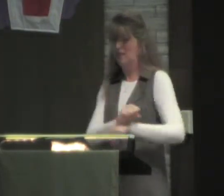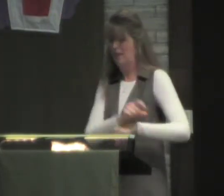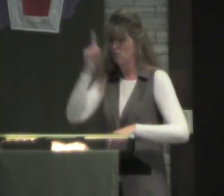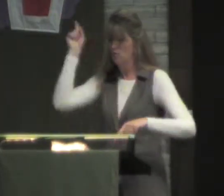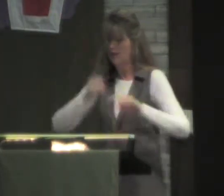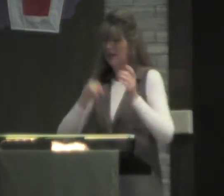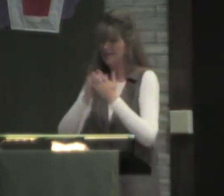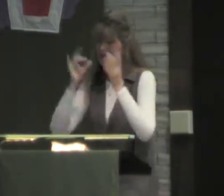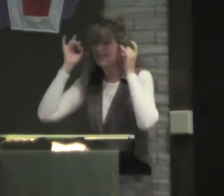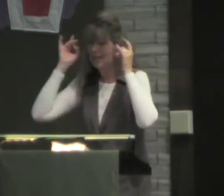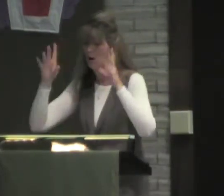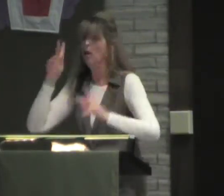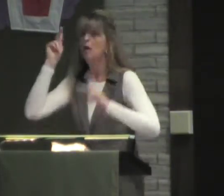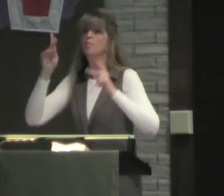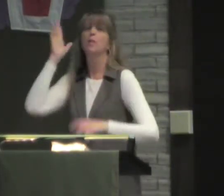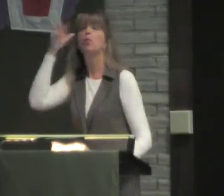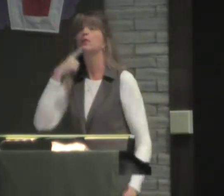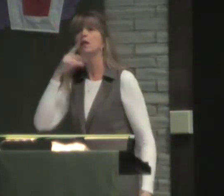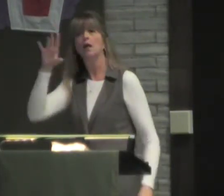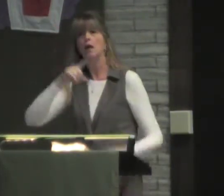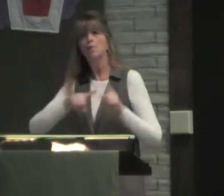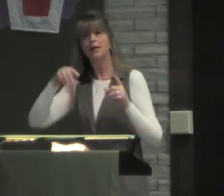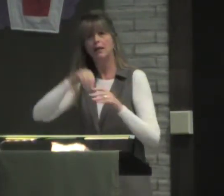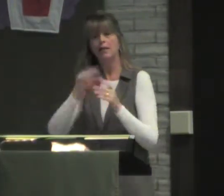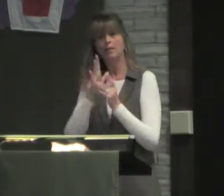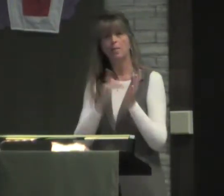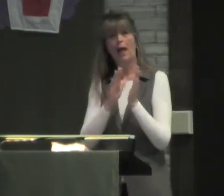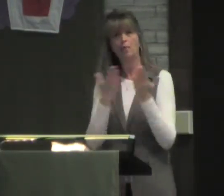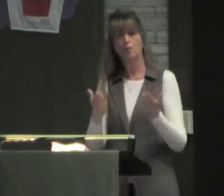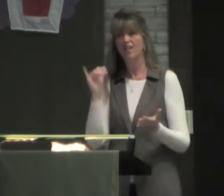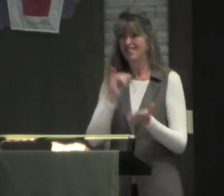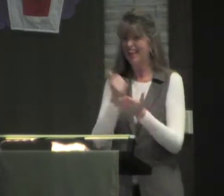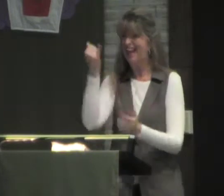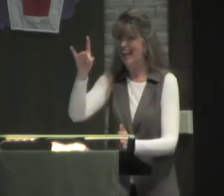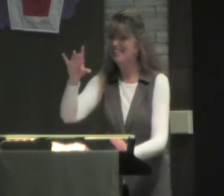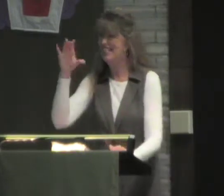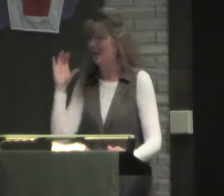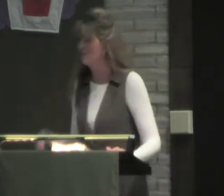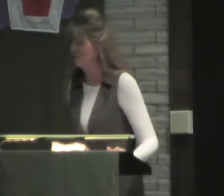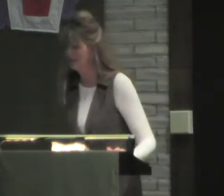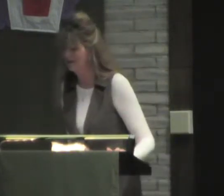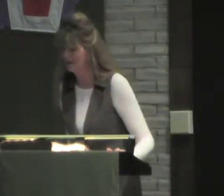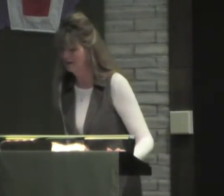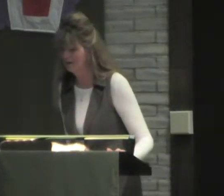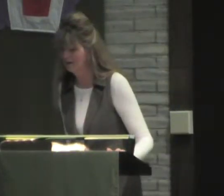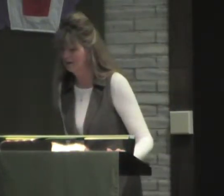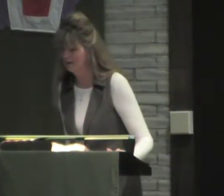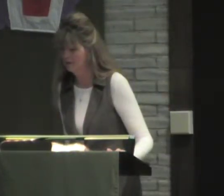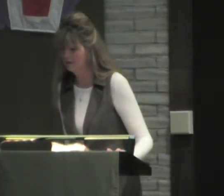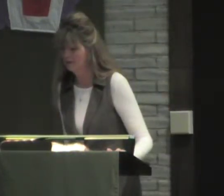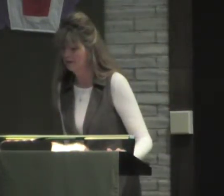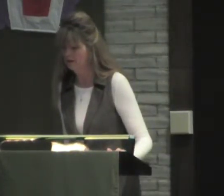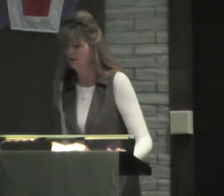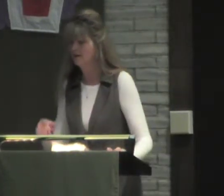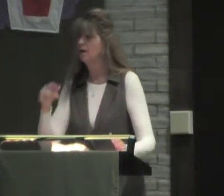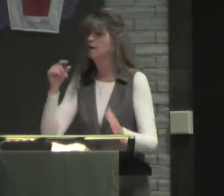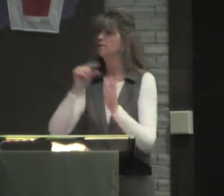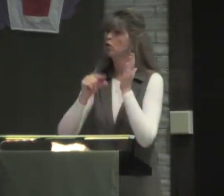And when people objected to this barbaric treatment, the slaveholders would say, but it's in the Bible. And that